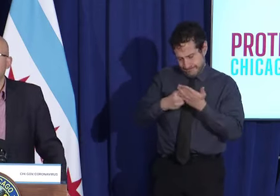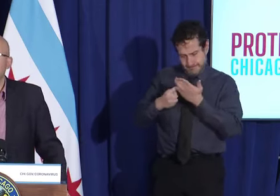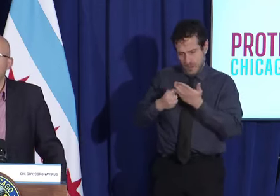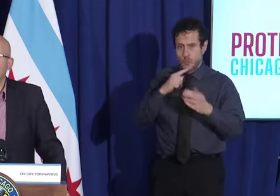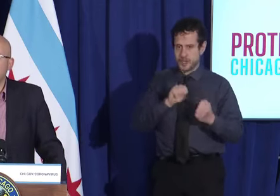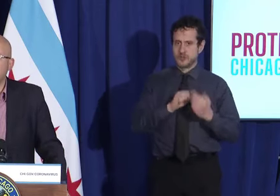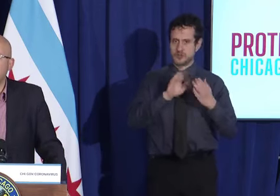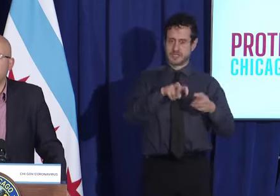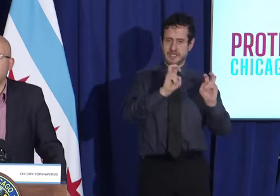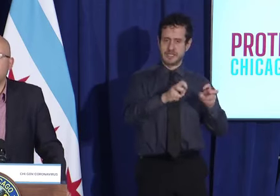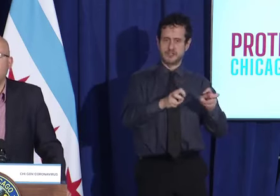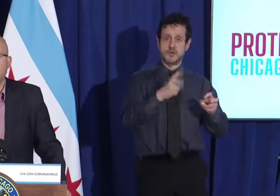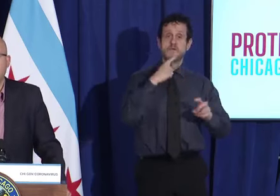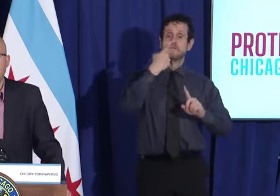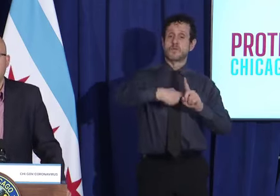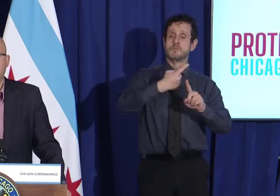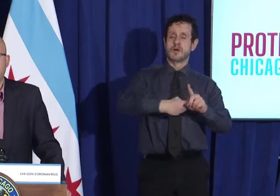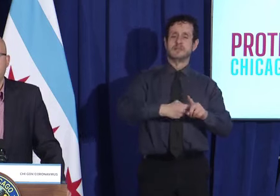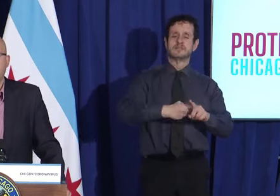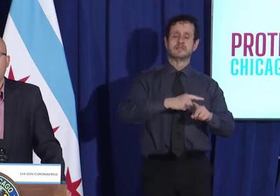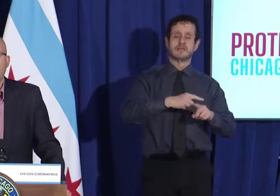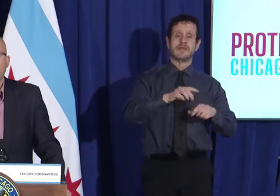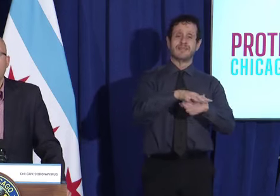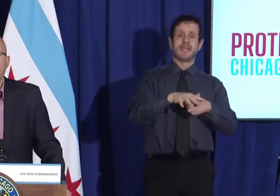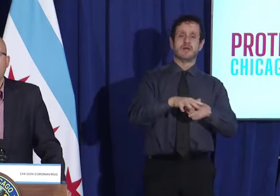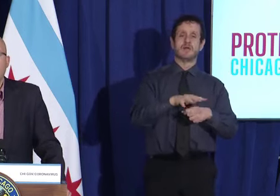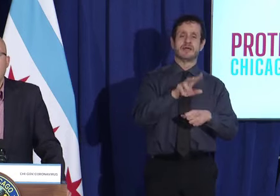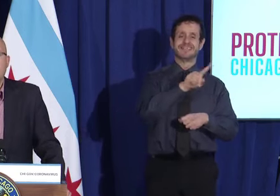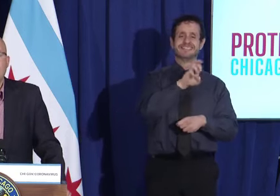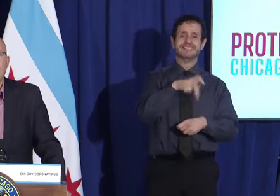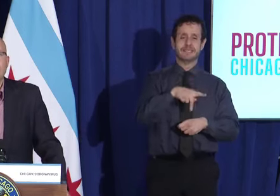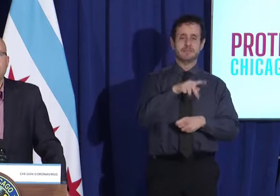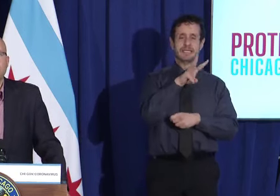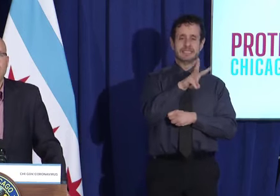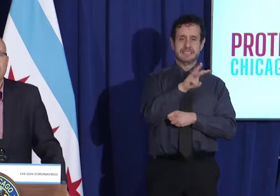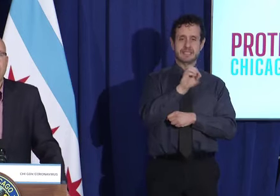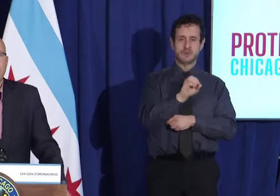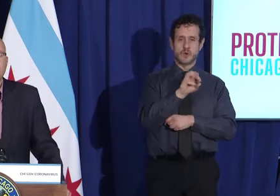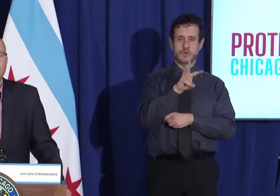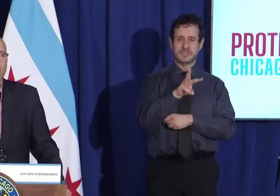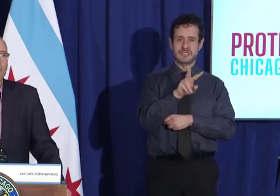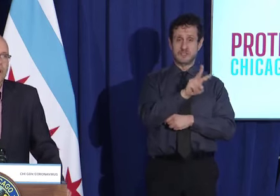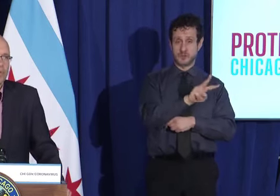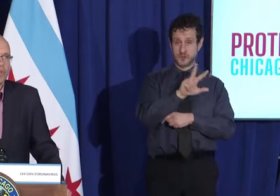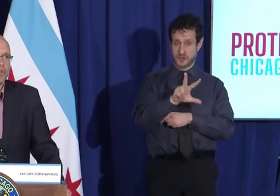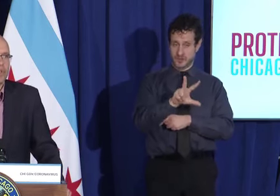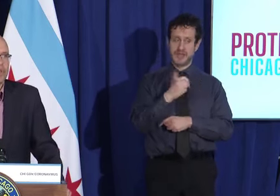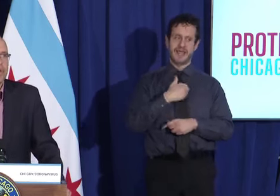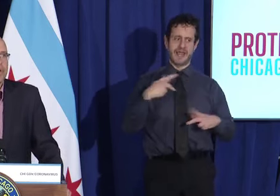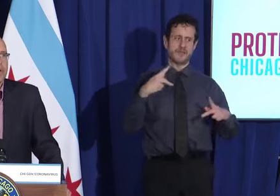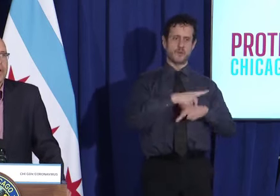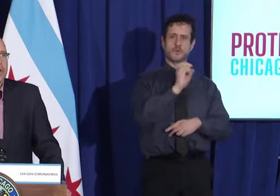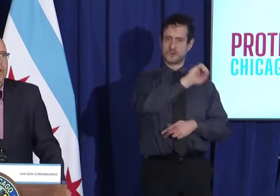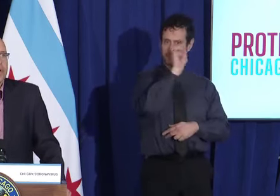the zip code 60623 had the highest percentage and highest raw numbers